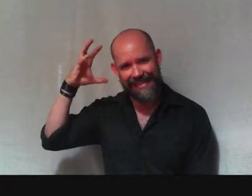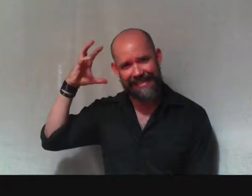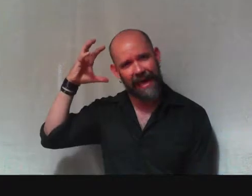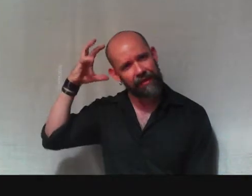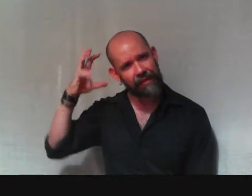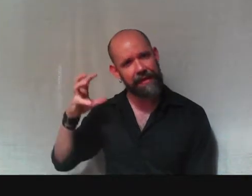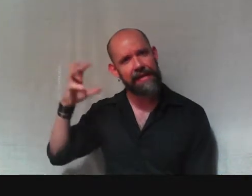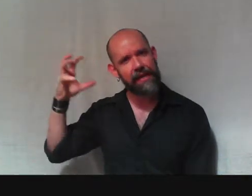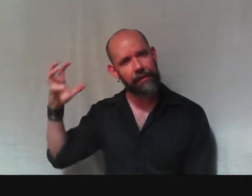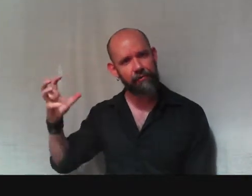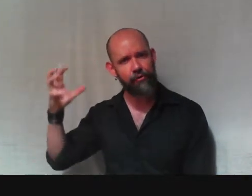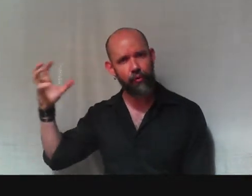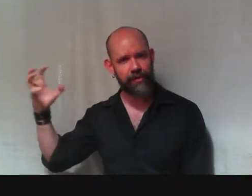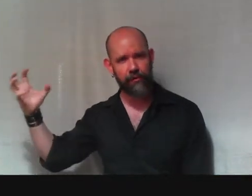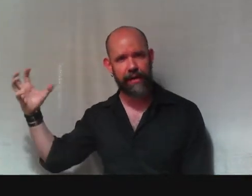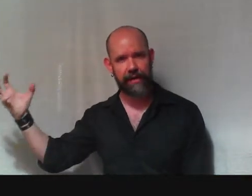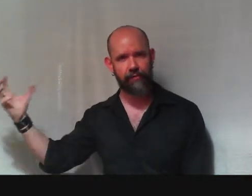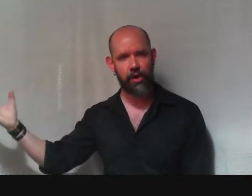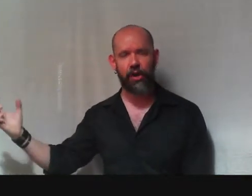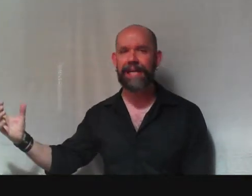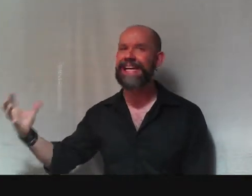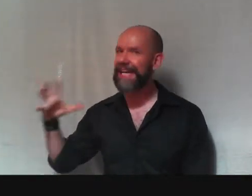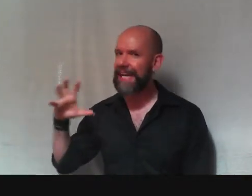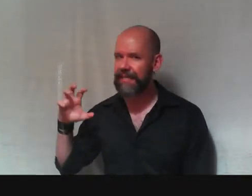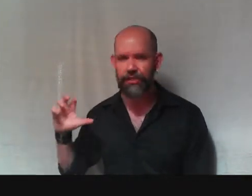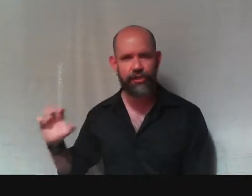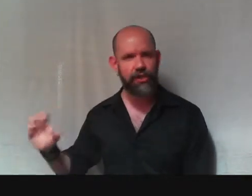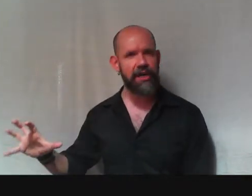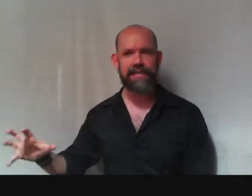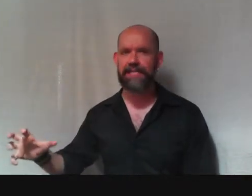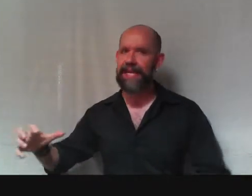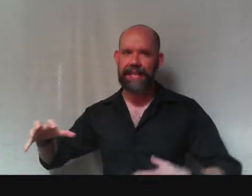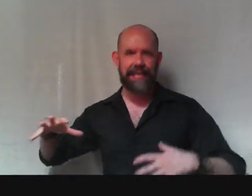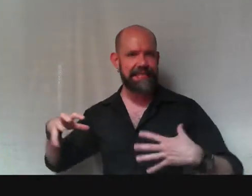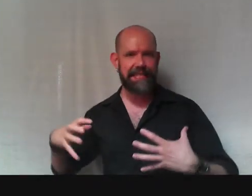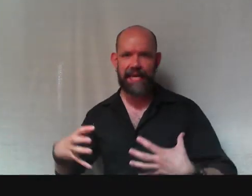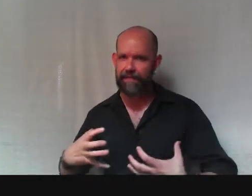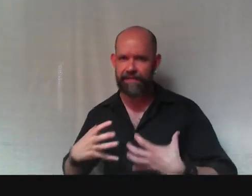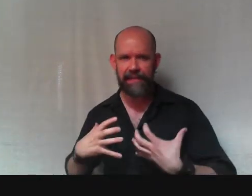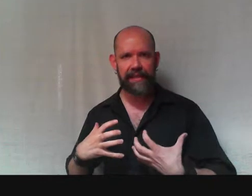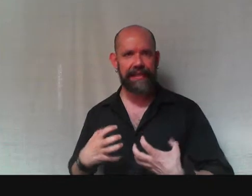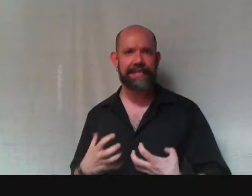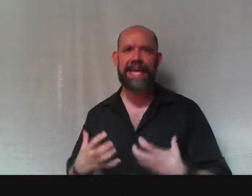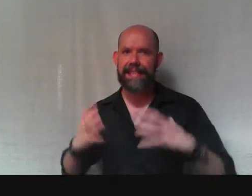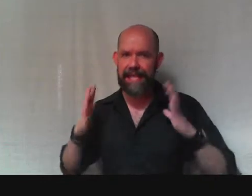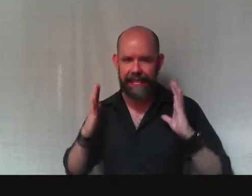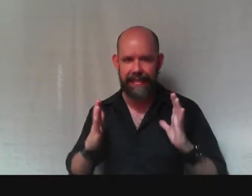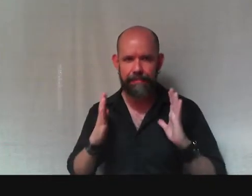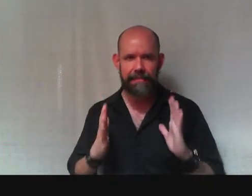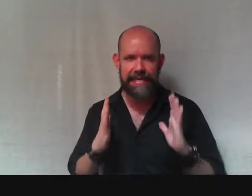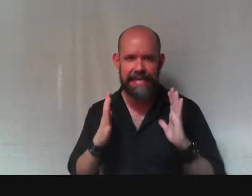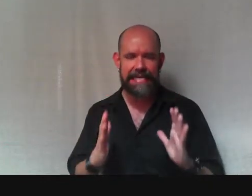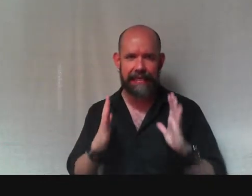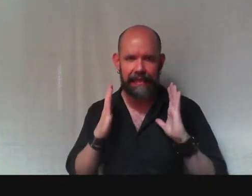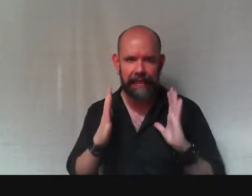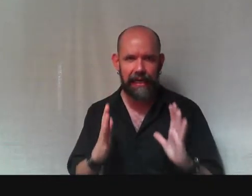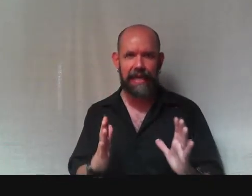is not thinking through what's right and wrong. It's just this set of feelings that keep me in line.